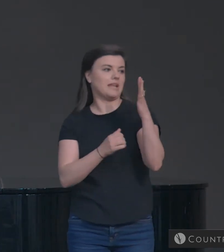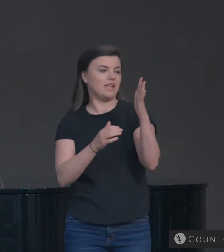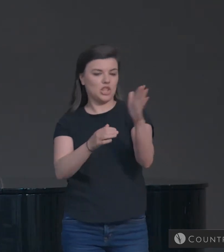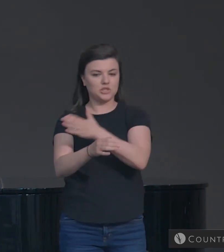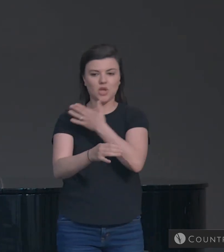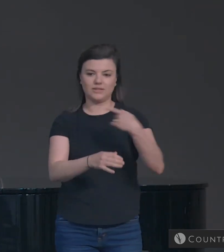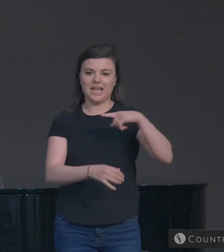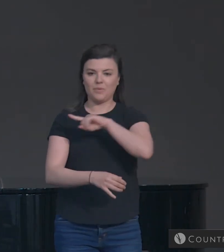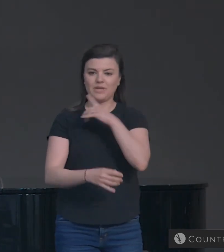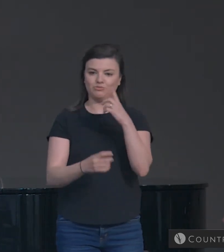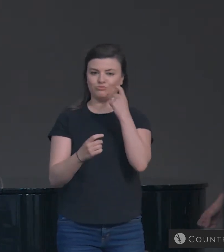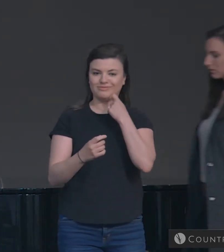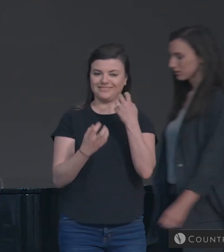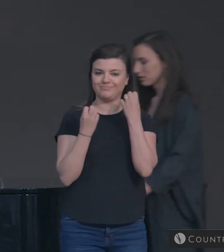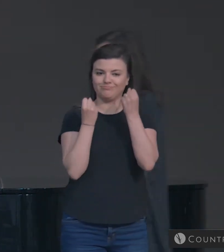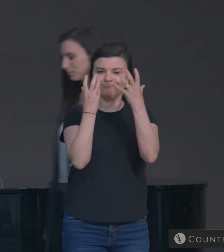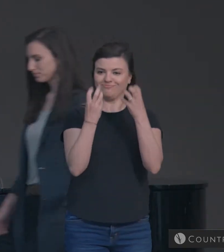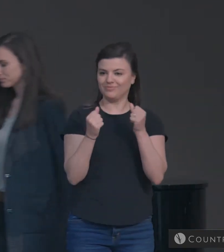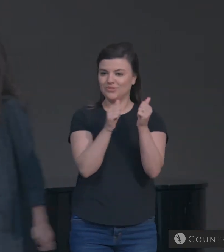sung.